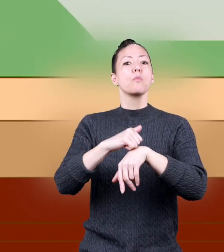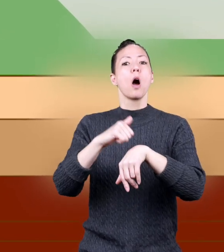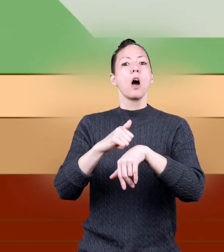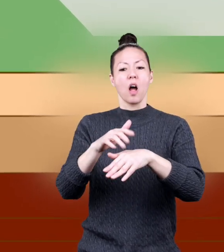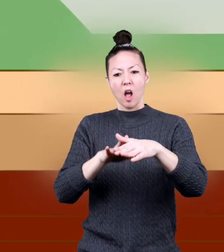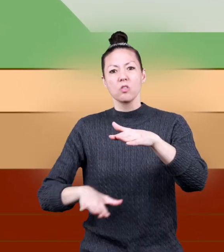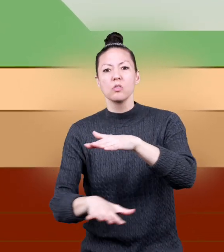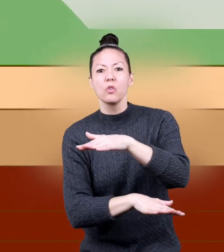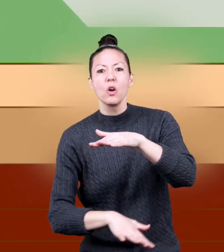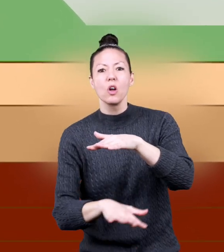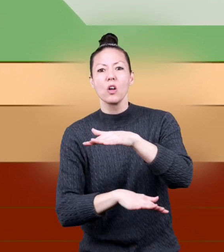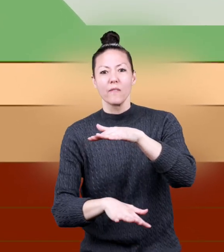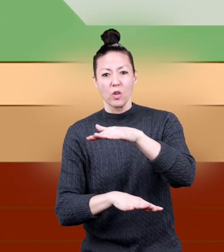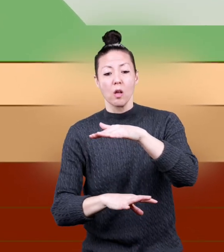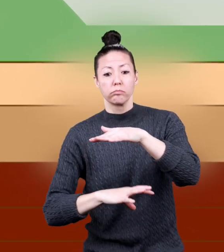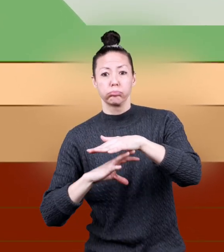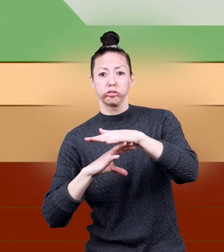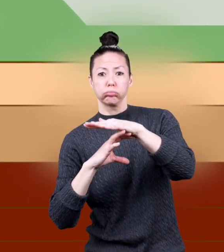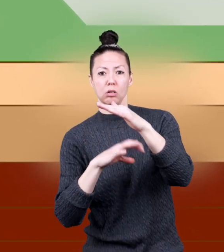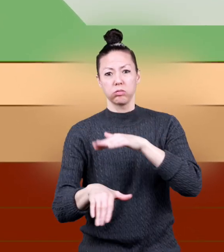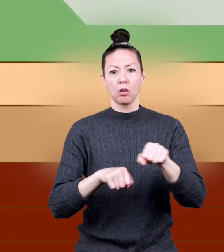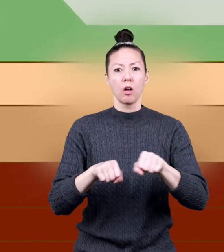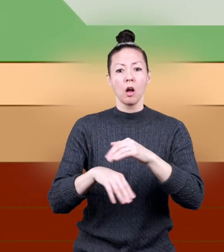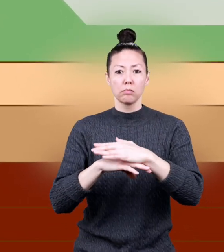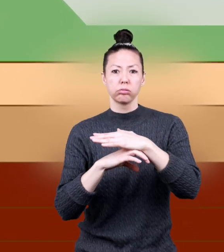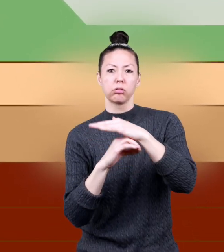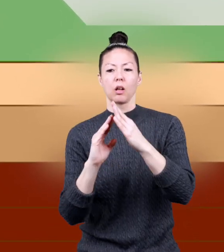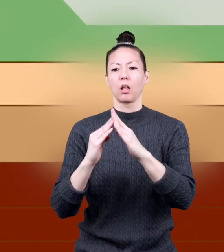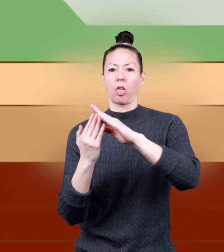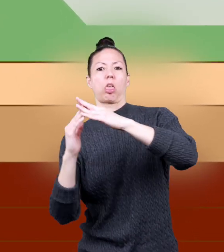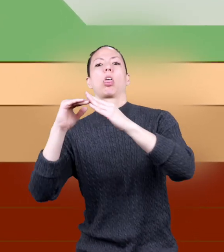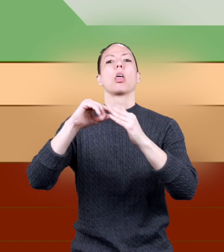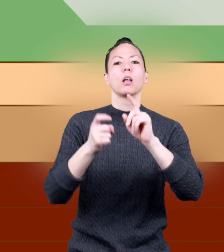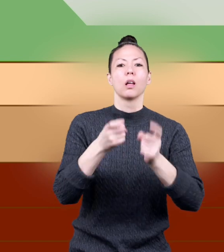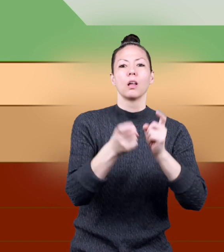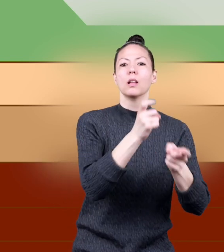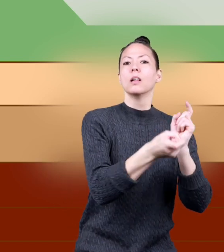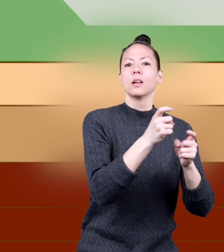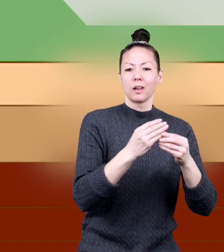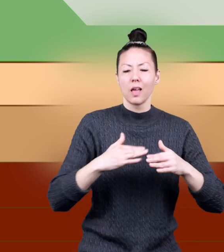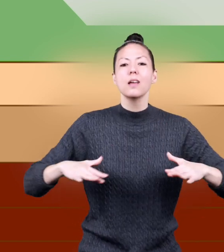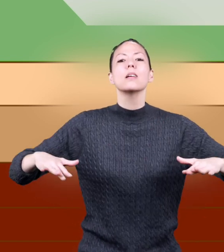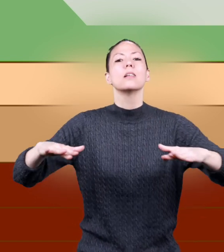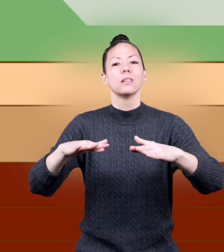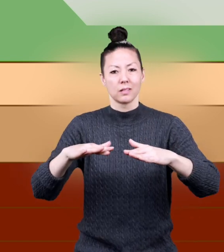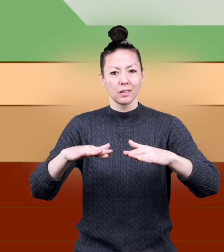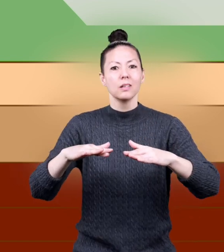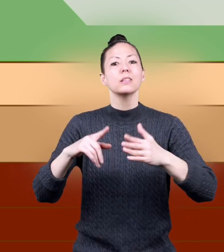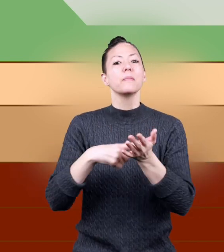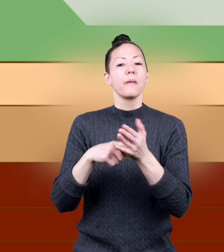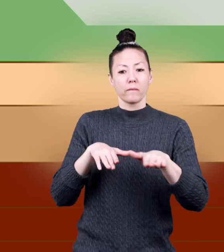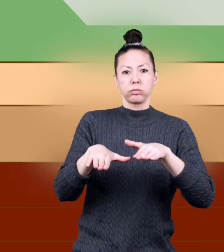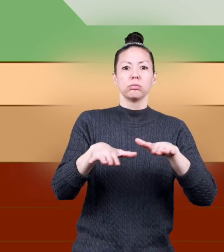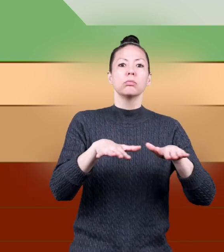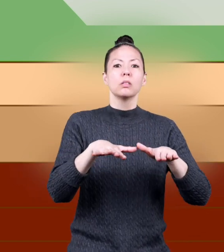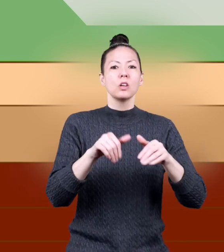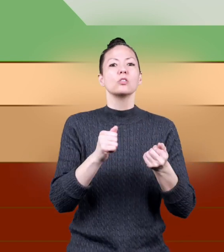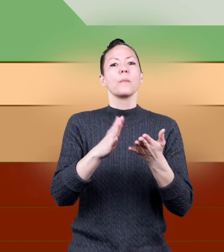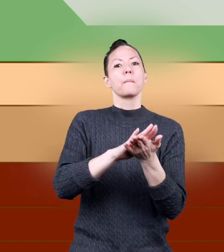underneath the surface of the Earth are always moving and changing the landscape. Sometimes, faulting can turn